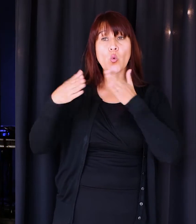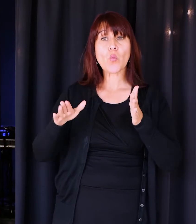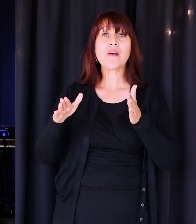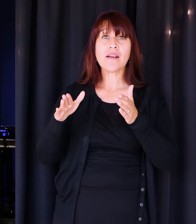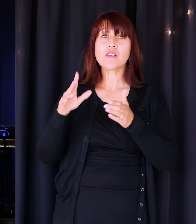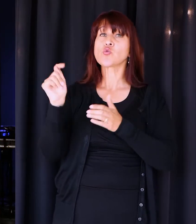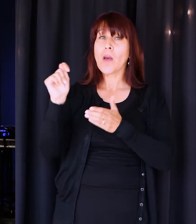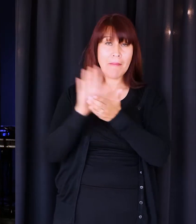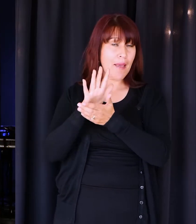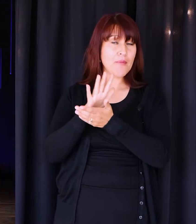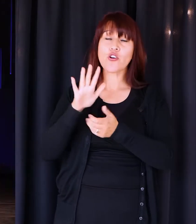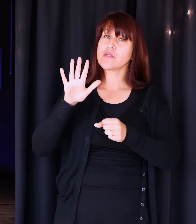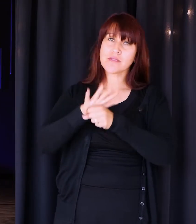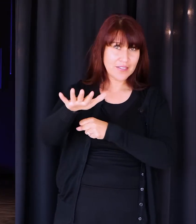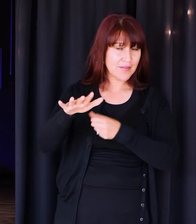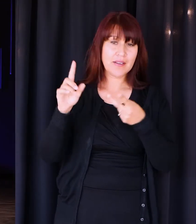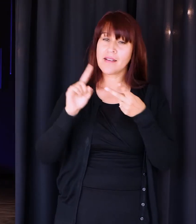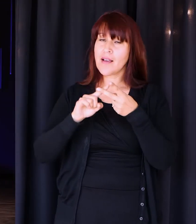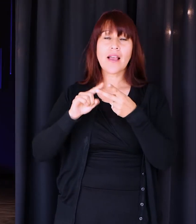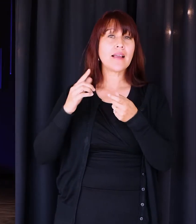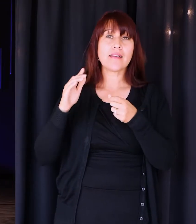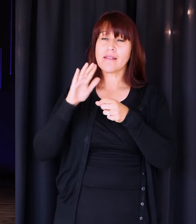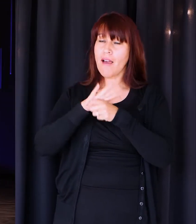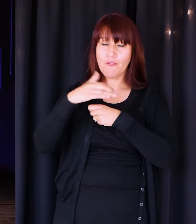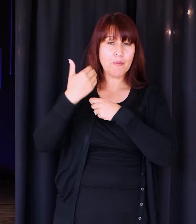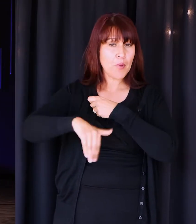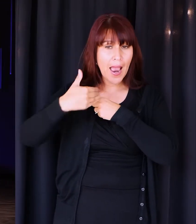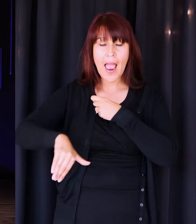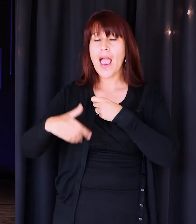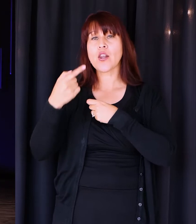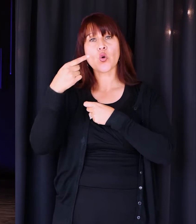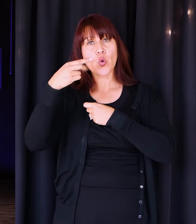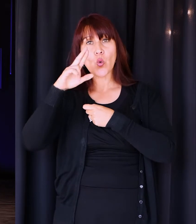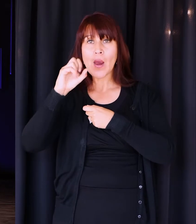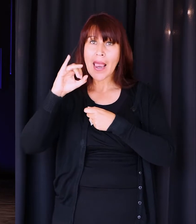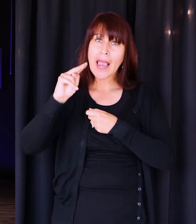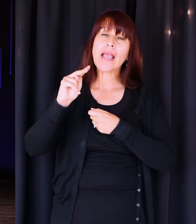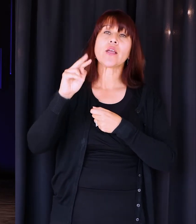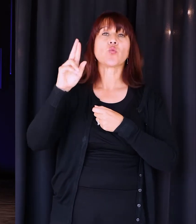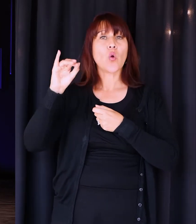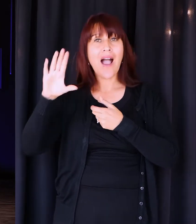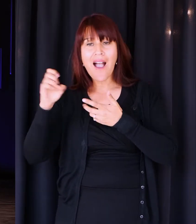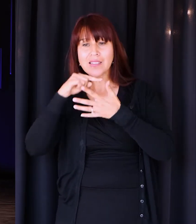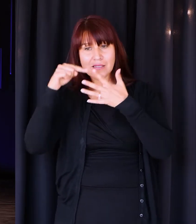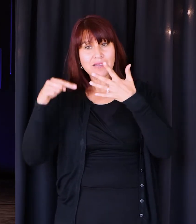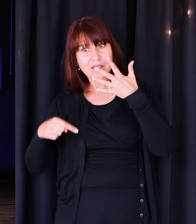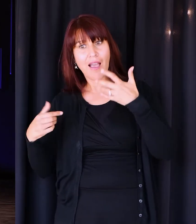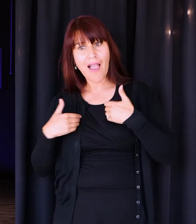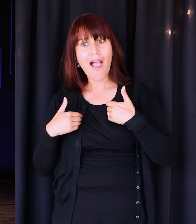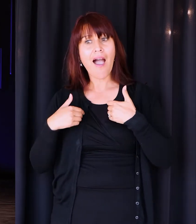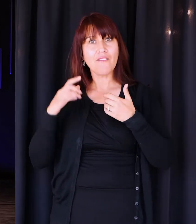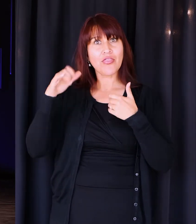toilet paper. All right. They'd have enough bread. They'd have enough grain. They'd have enough rice and they'd pull out of this